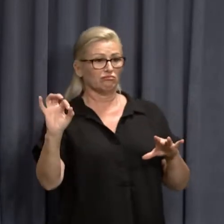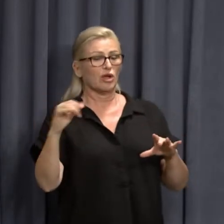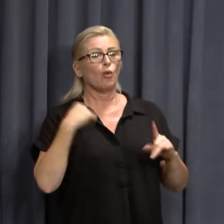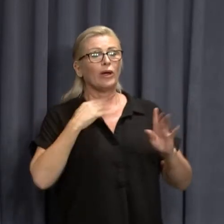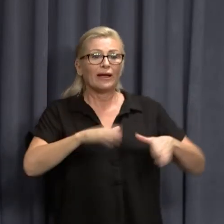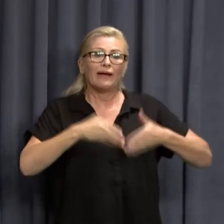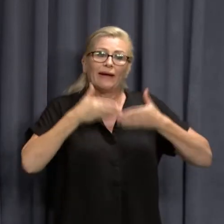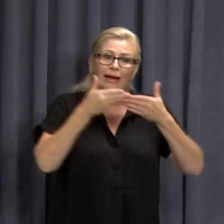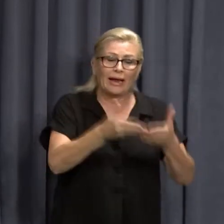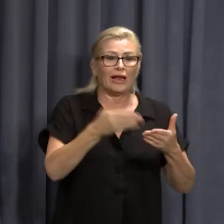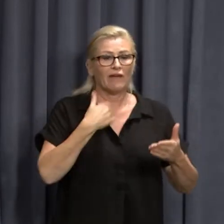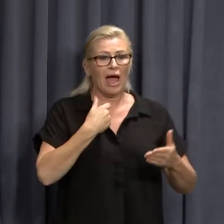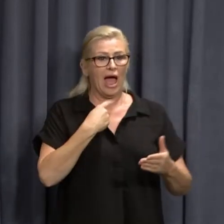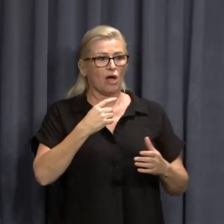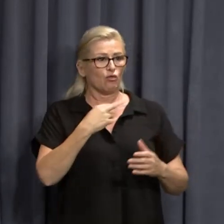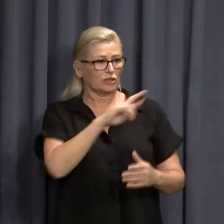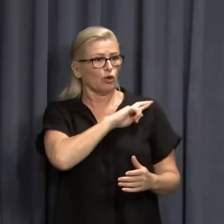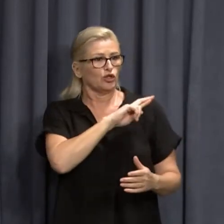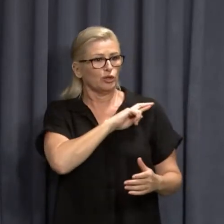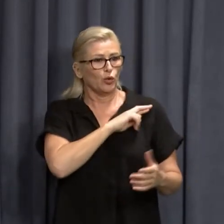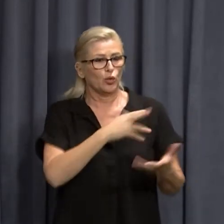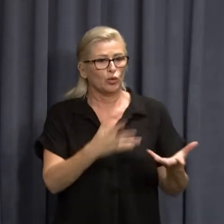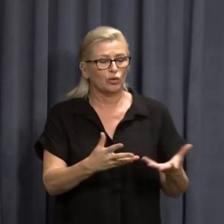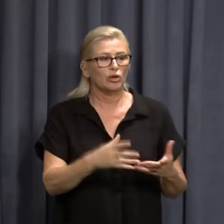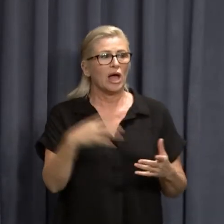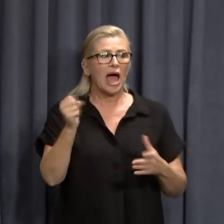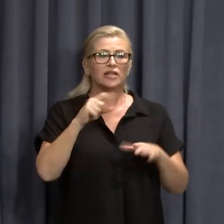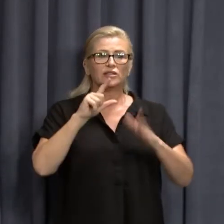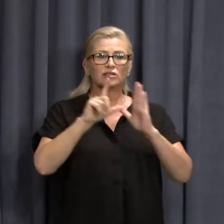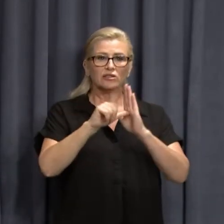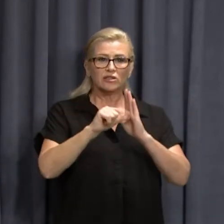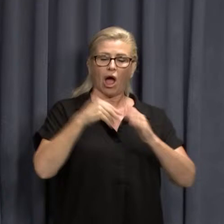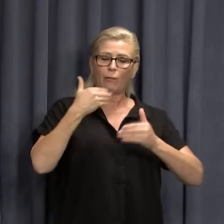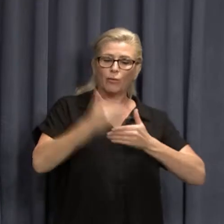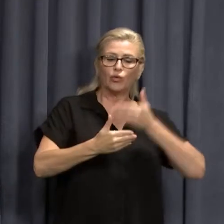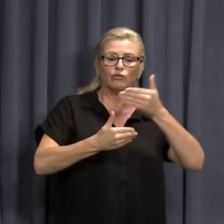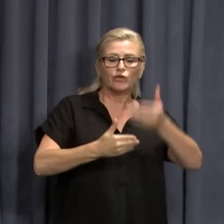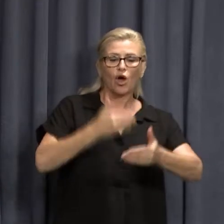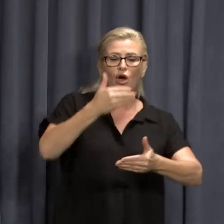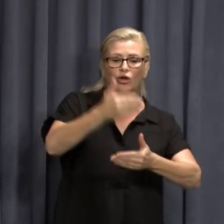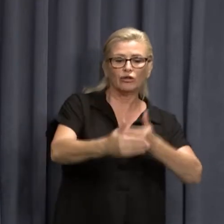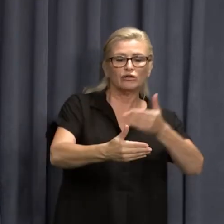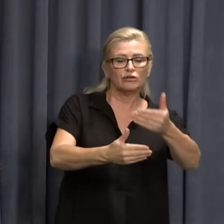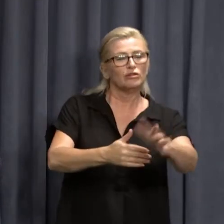that opportunity as well. As time passes as well obviously we'll have more